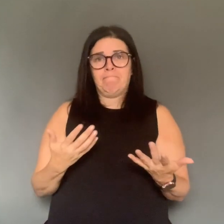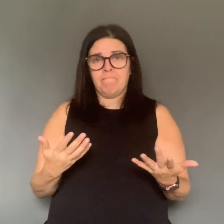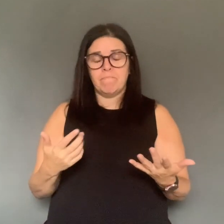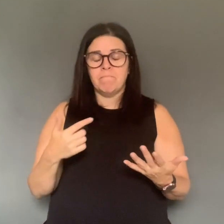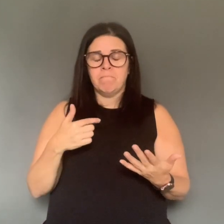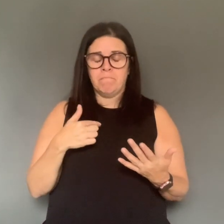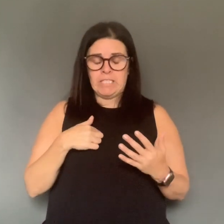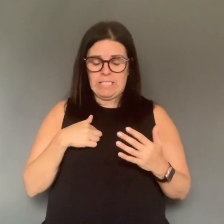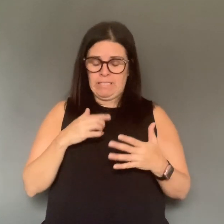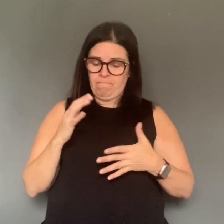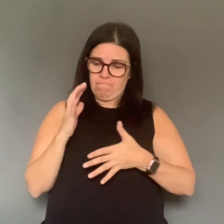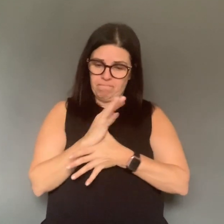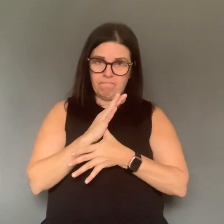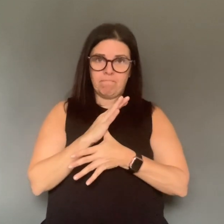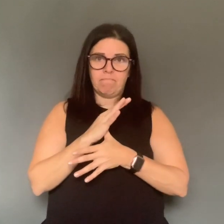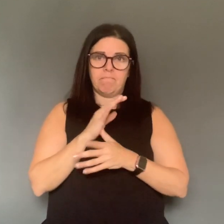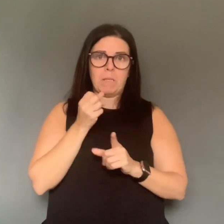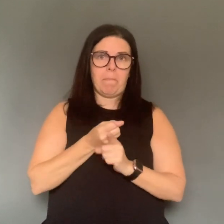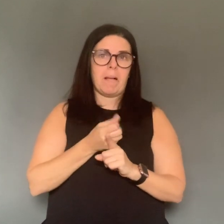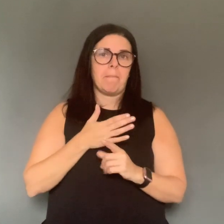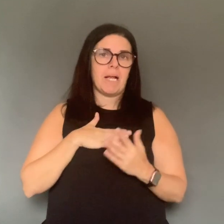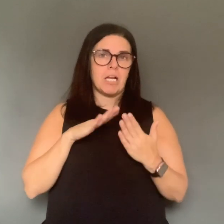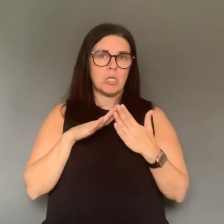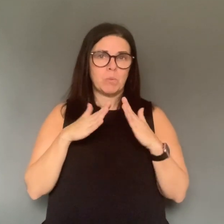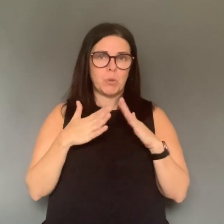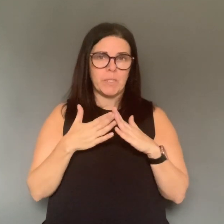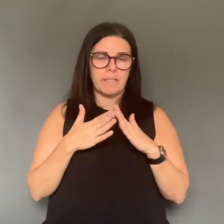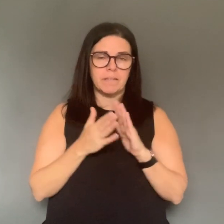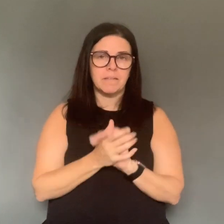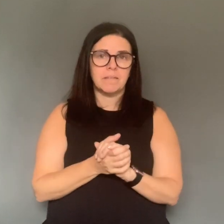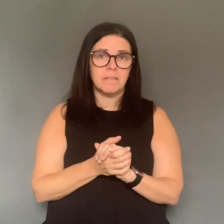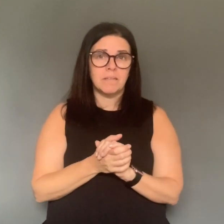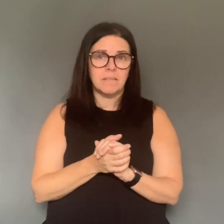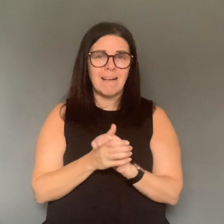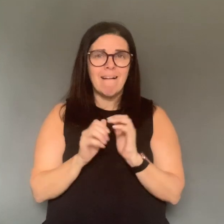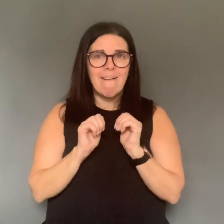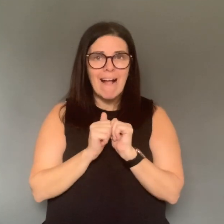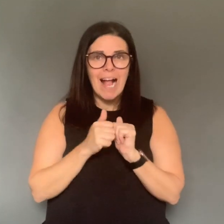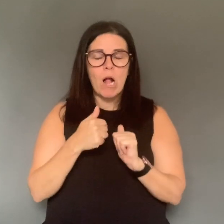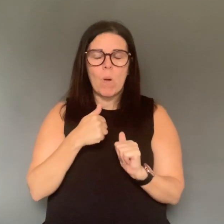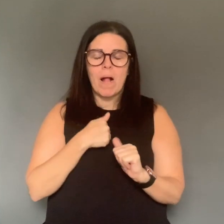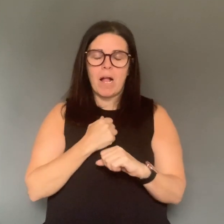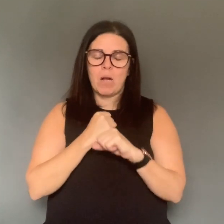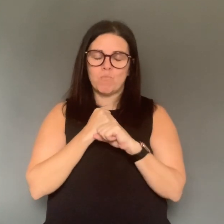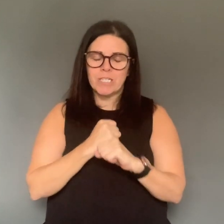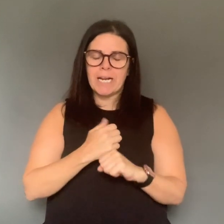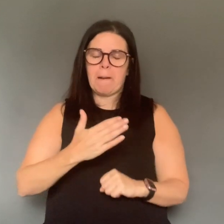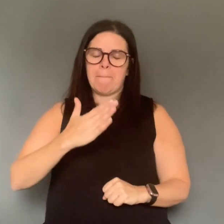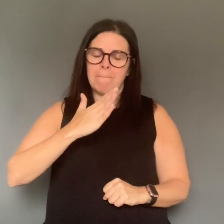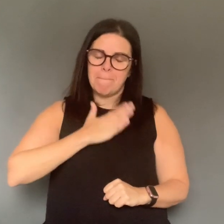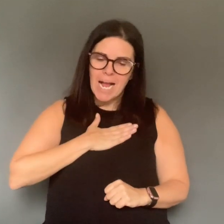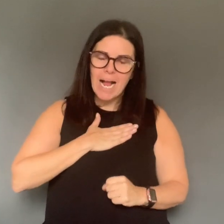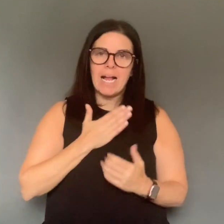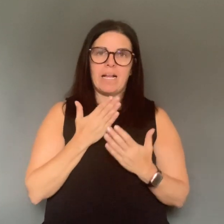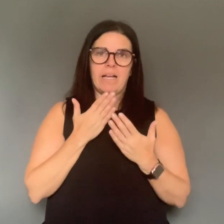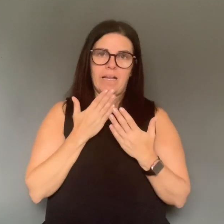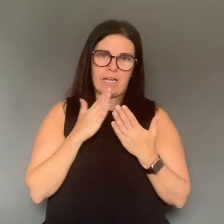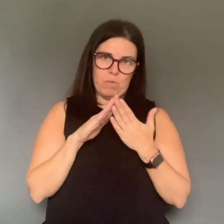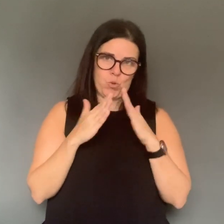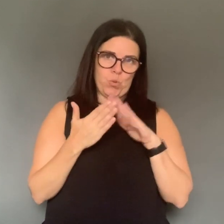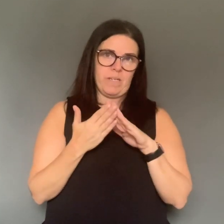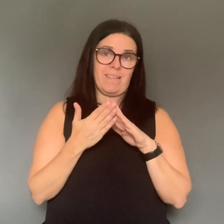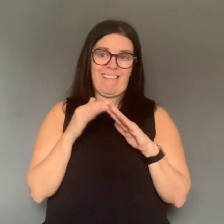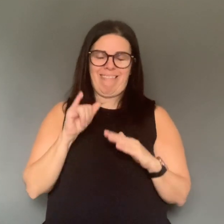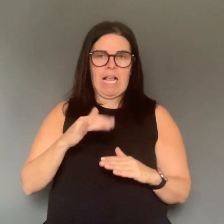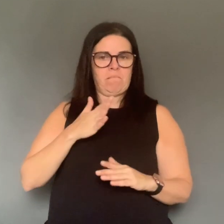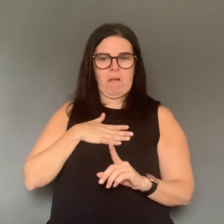community? That's where my recommendations are coming from. That's where my heart lies, and that's what I will continue to